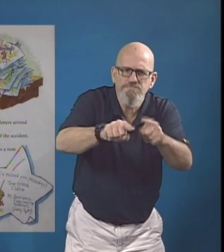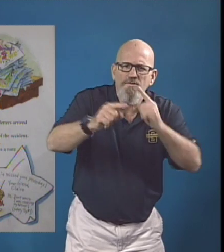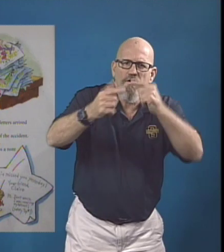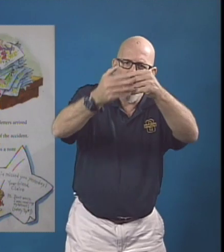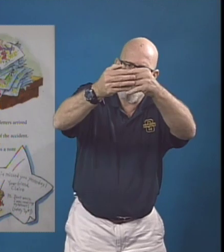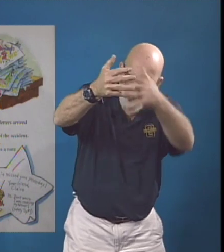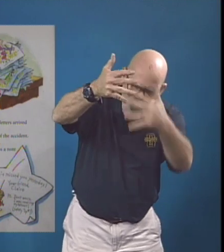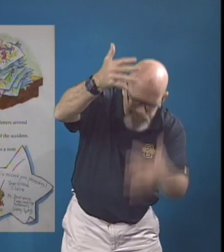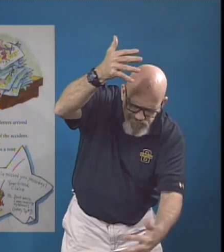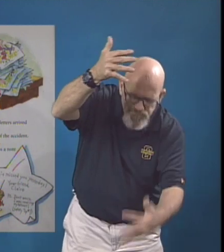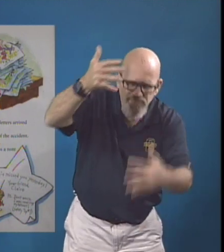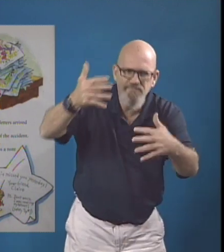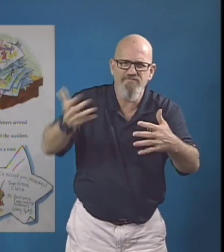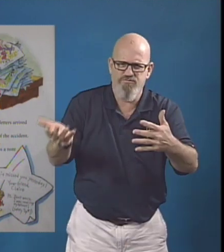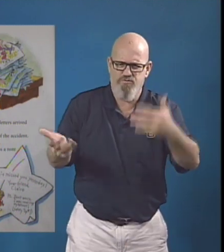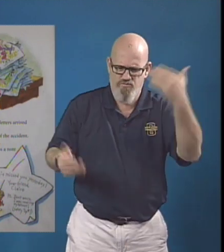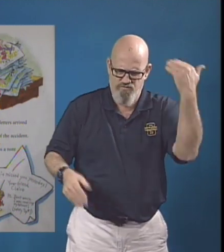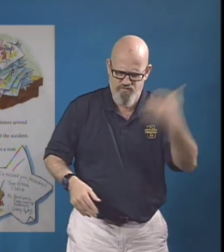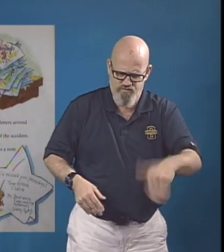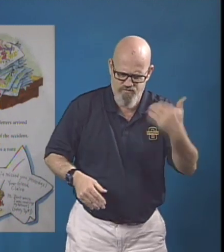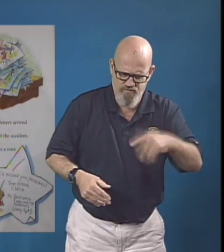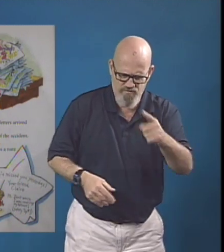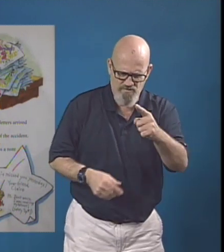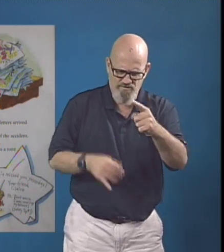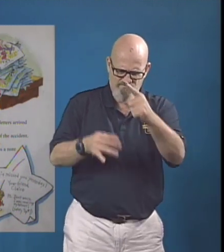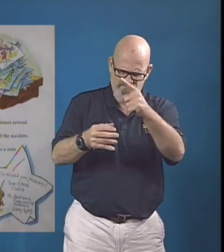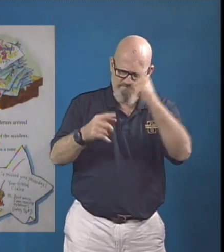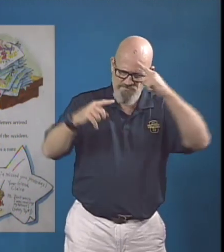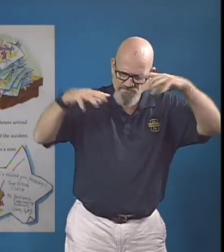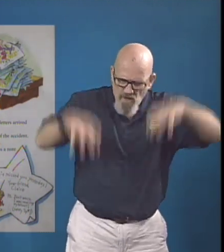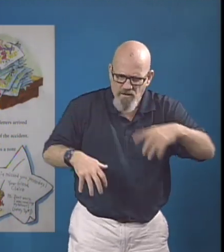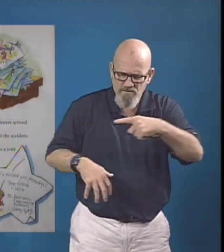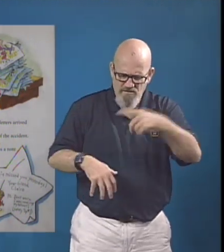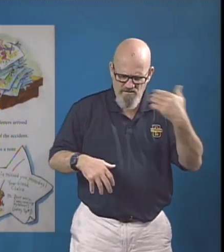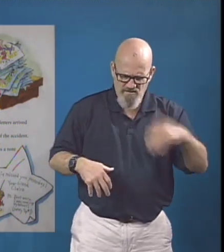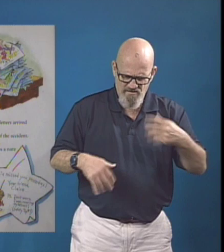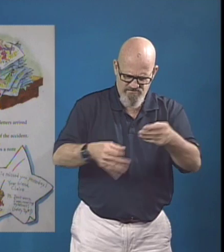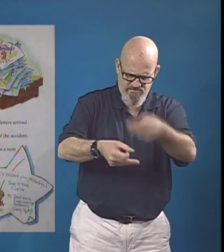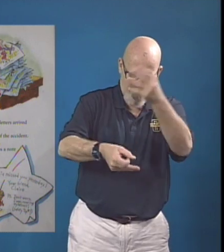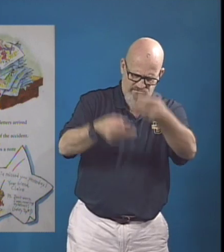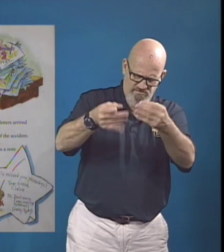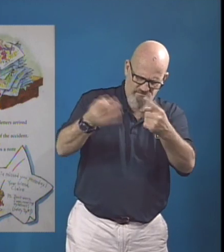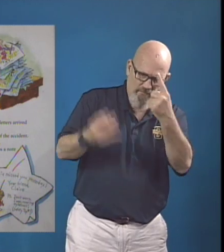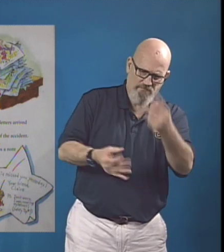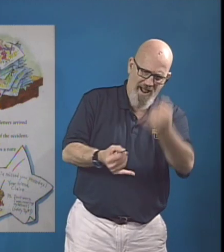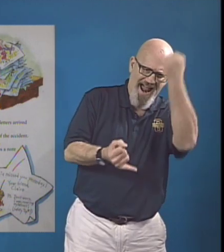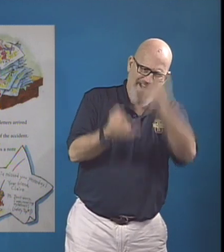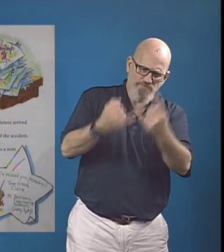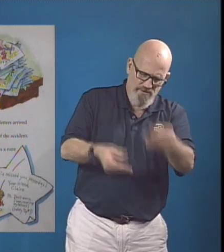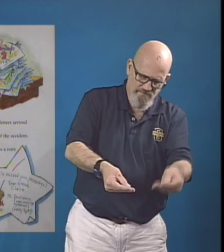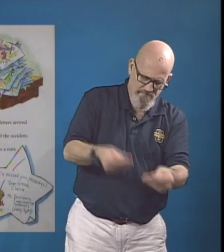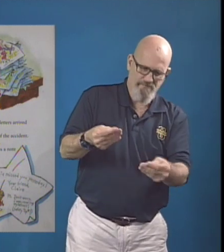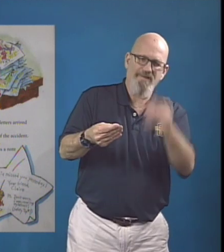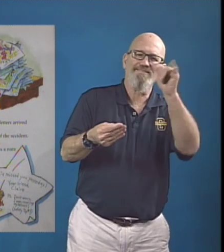Officer Buckle was shocked. At the bottom of the pile was a note written on a paper star.